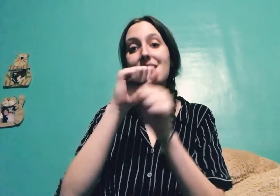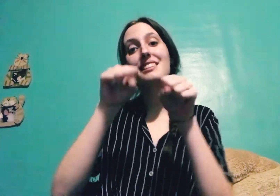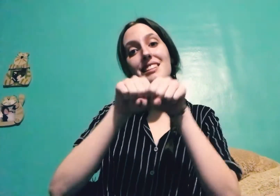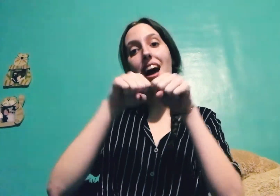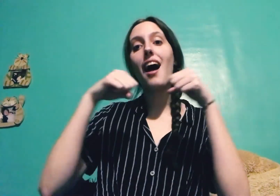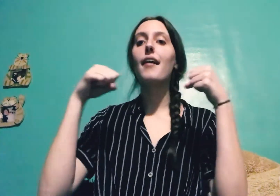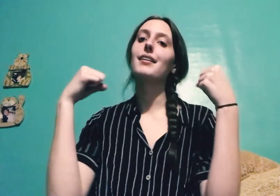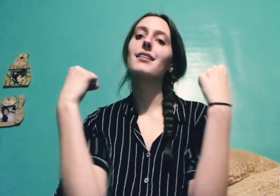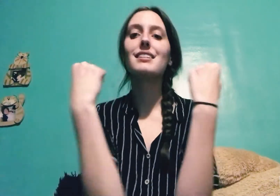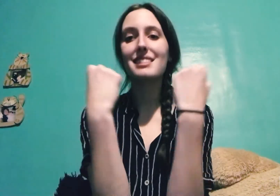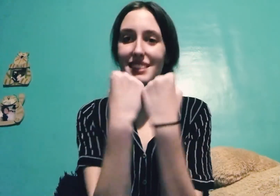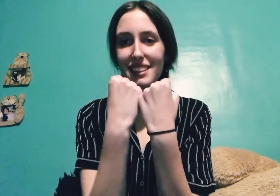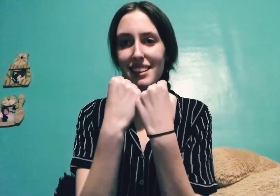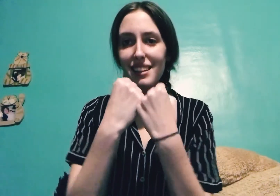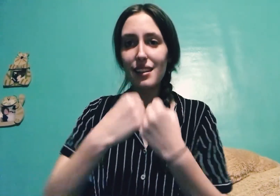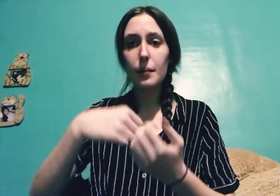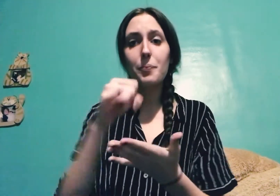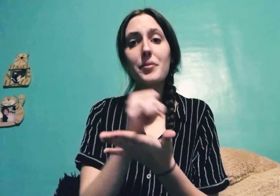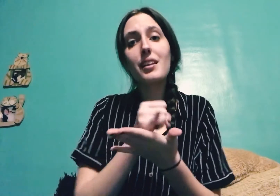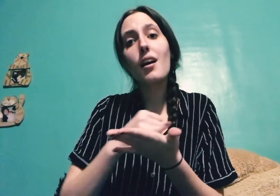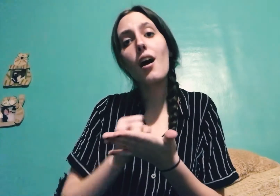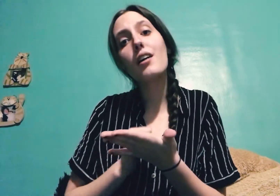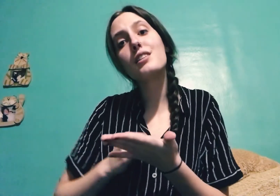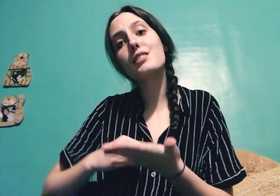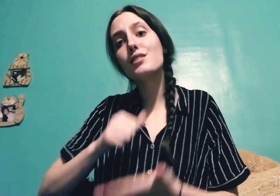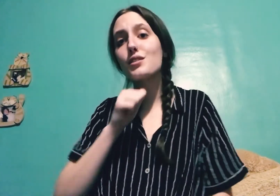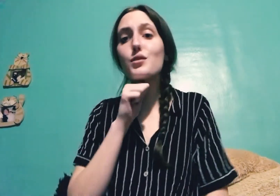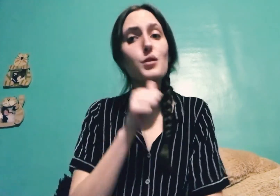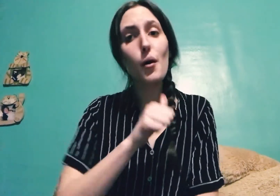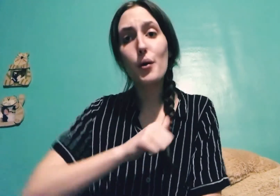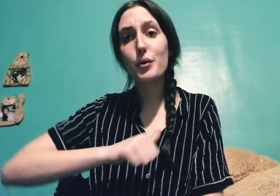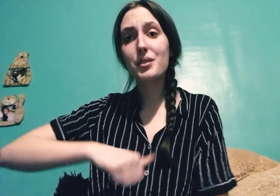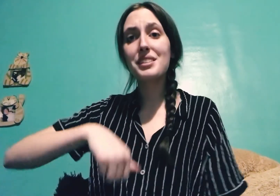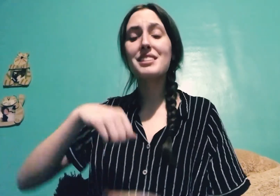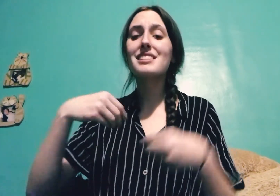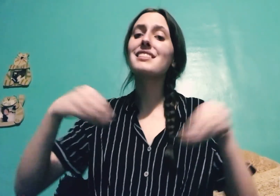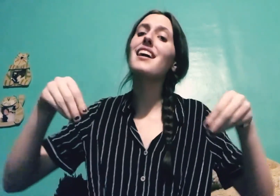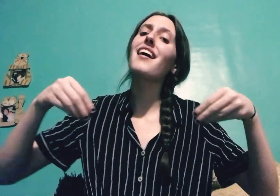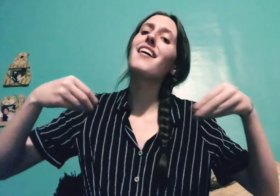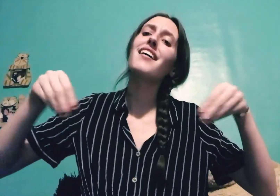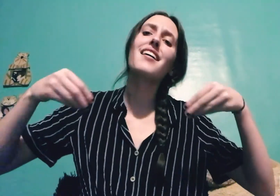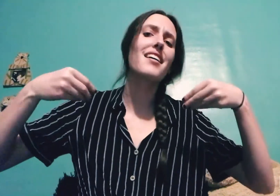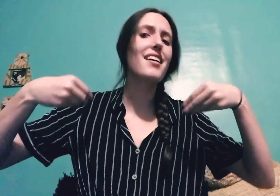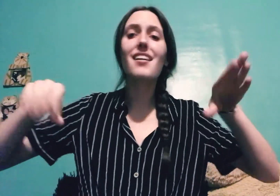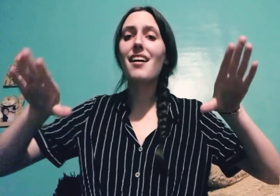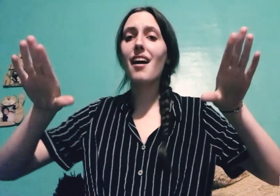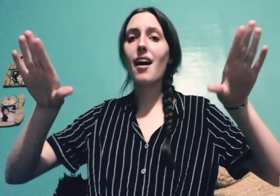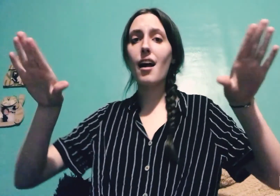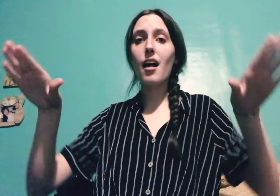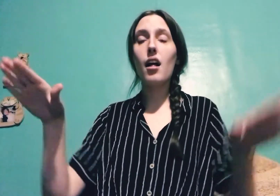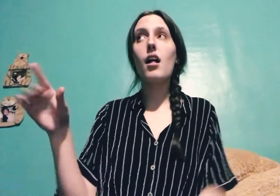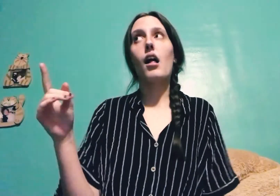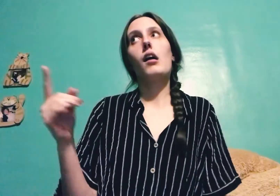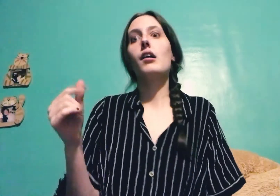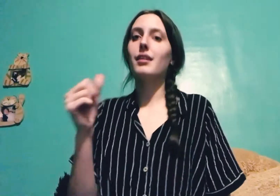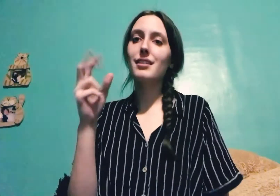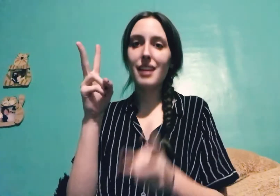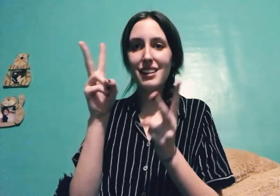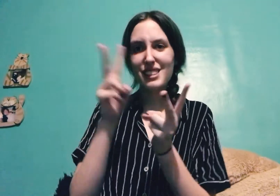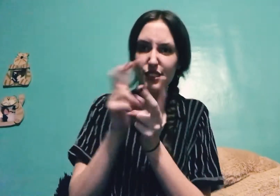society The art don't sell Unless you